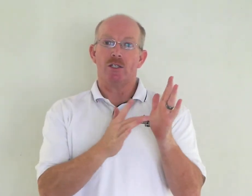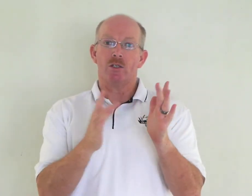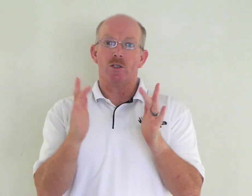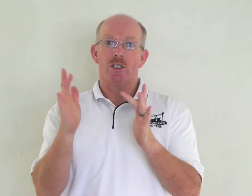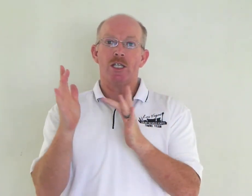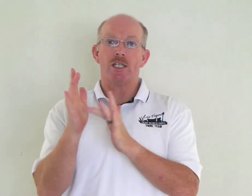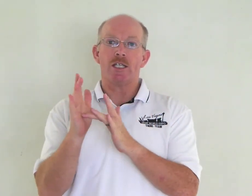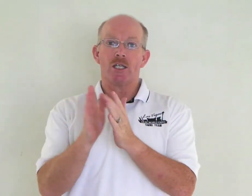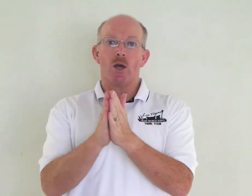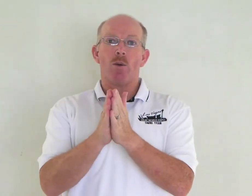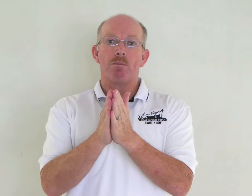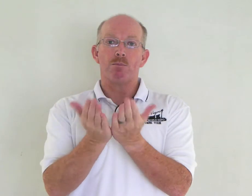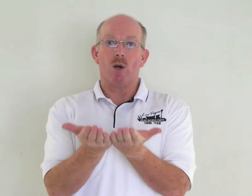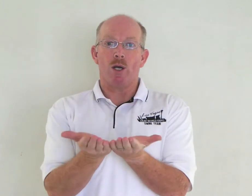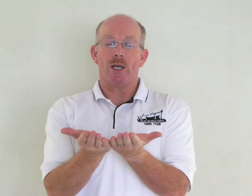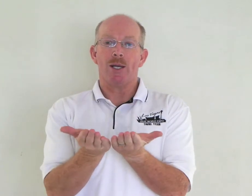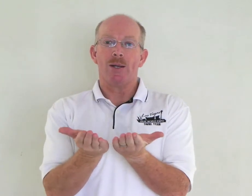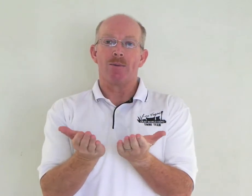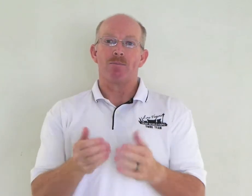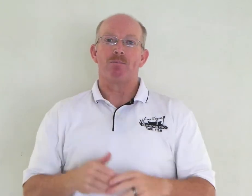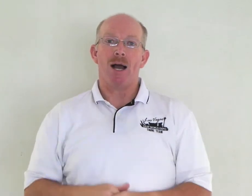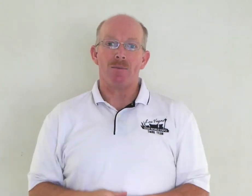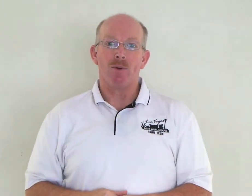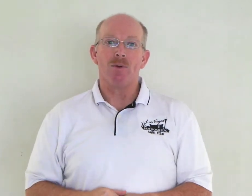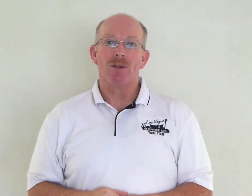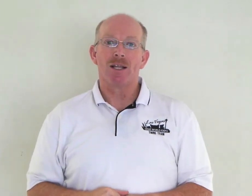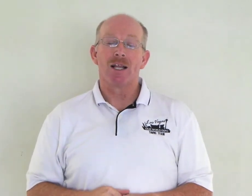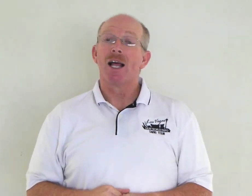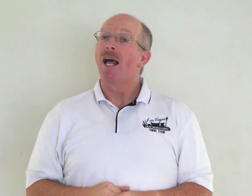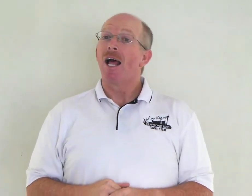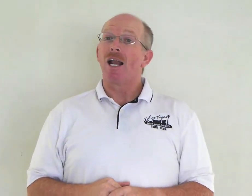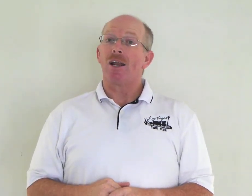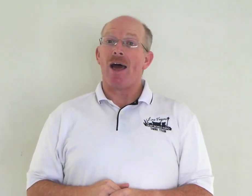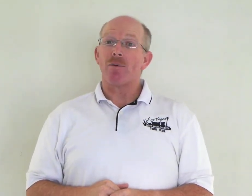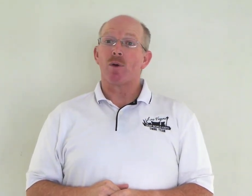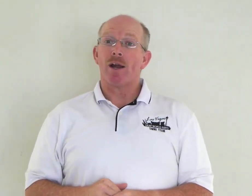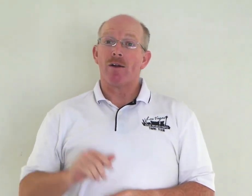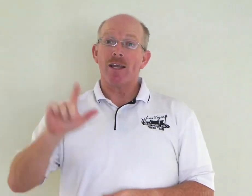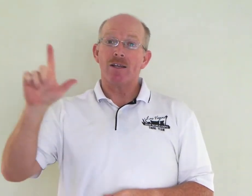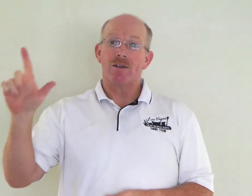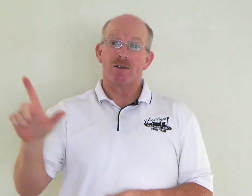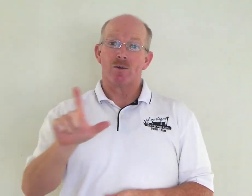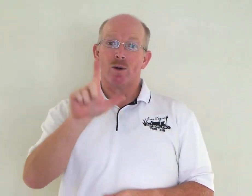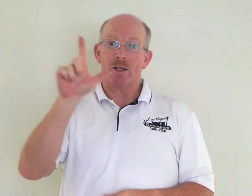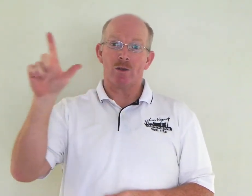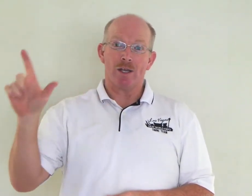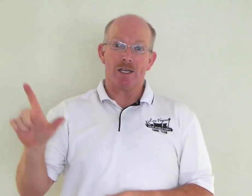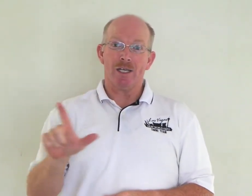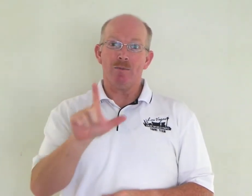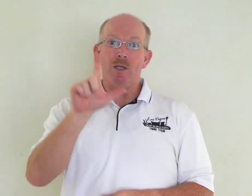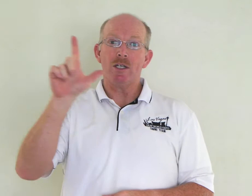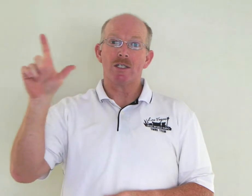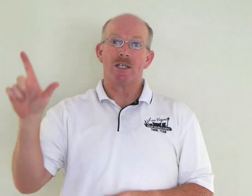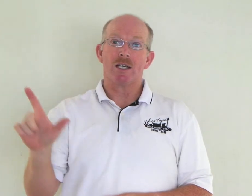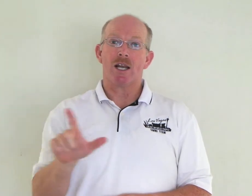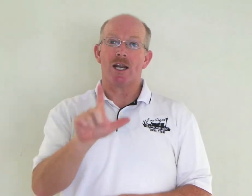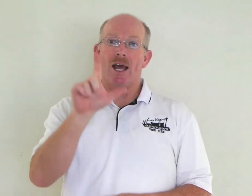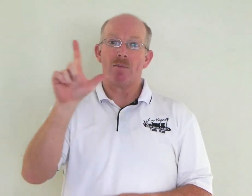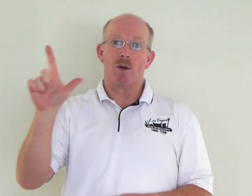Jesus' book. Bible. Library, where you can get books. Library,